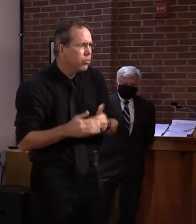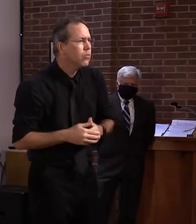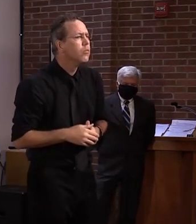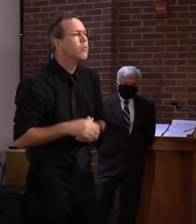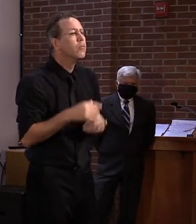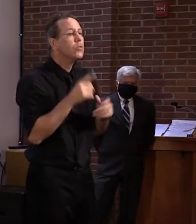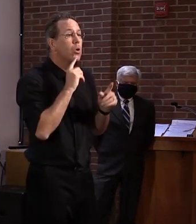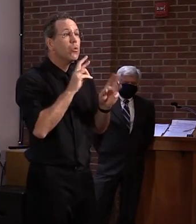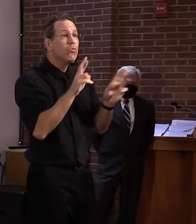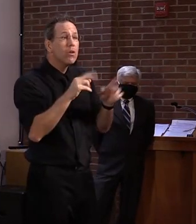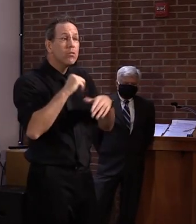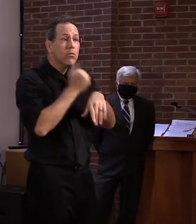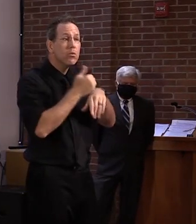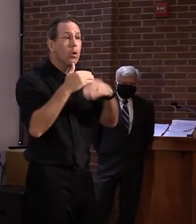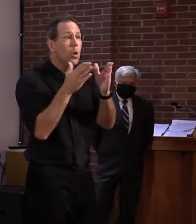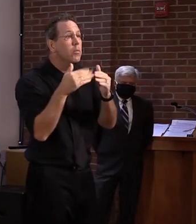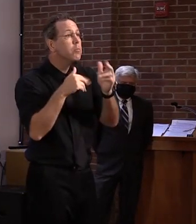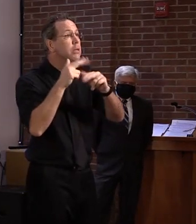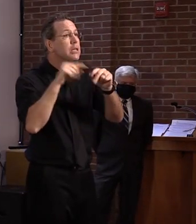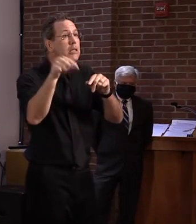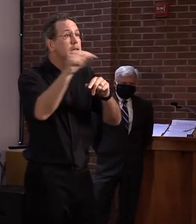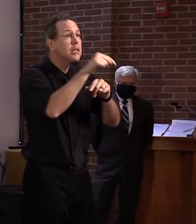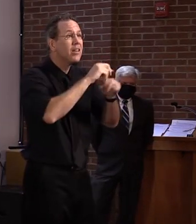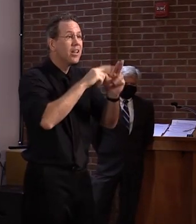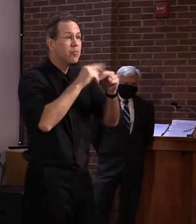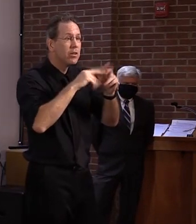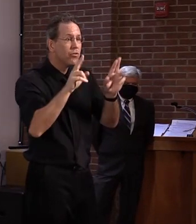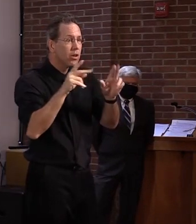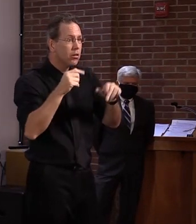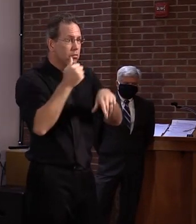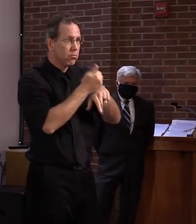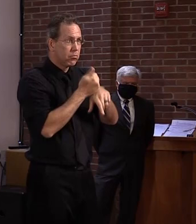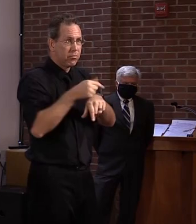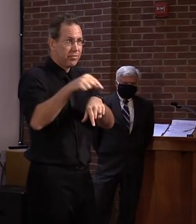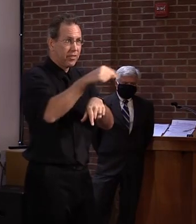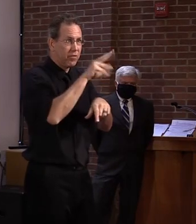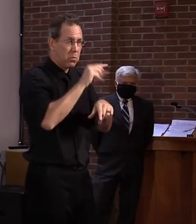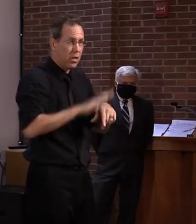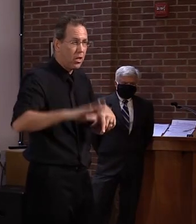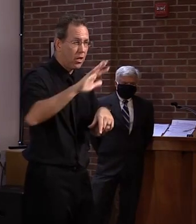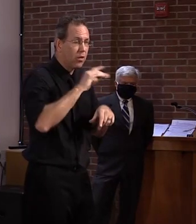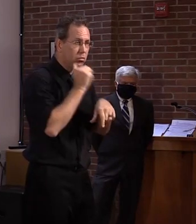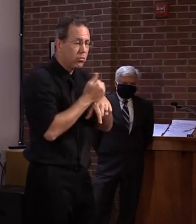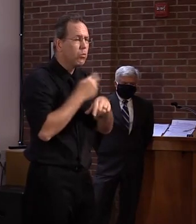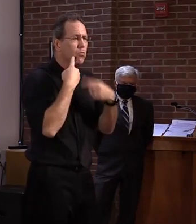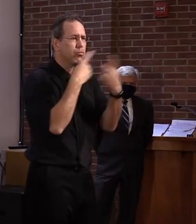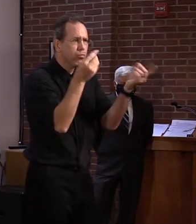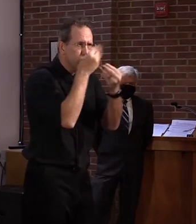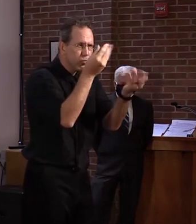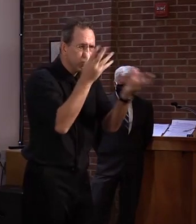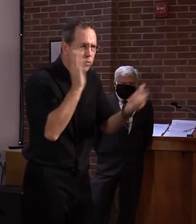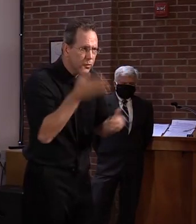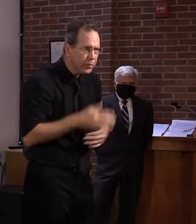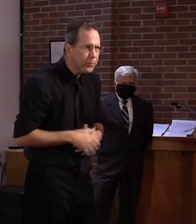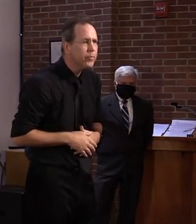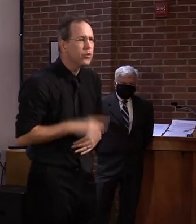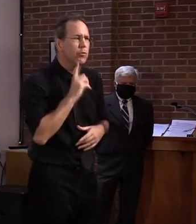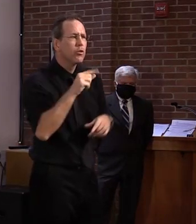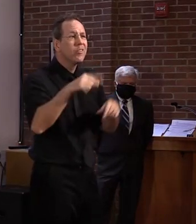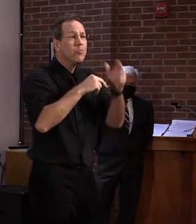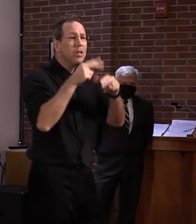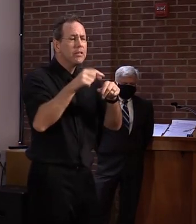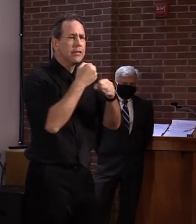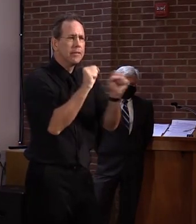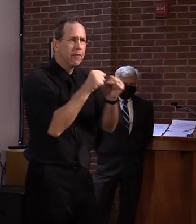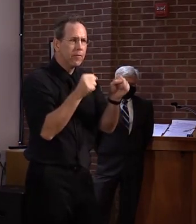to open additional DMV locations around the state. We believe it is safe to reopen and our branch offices.